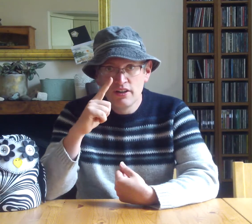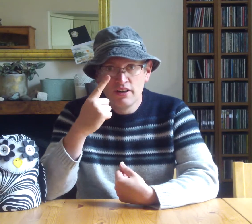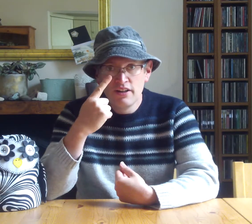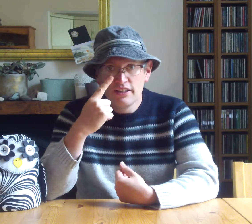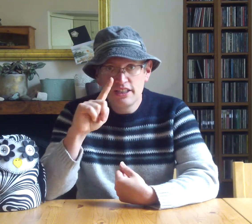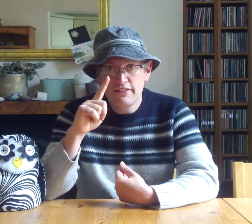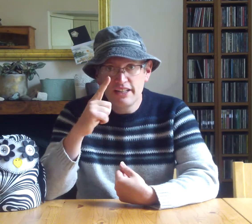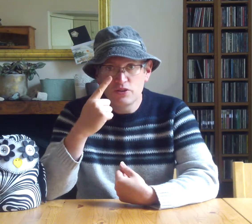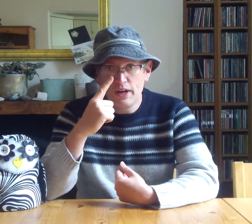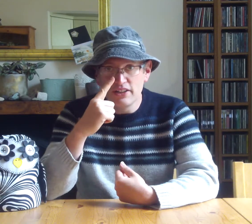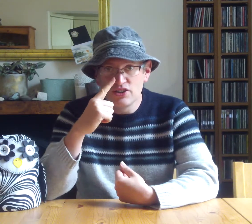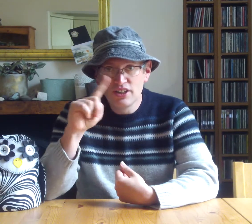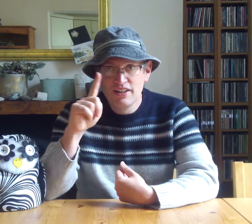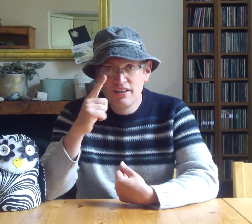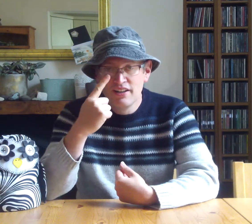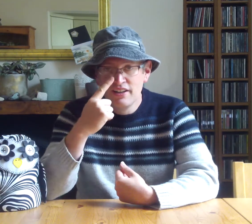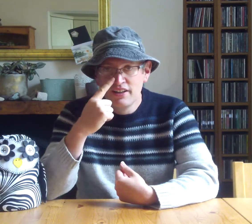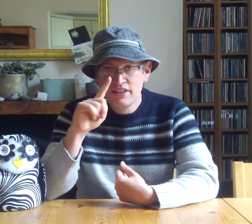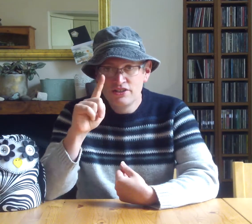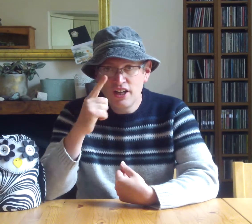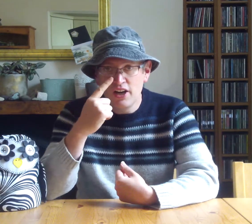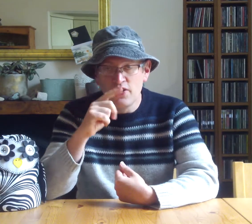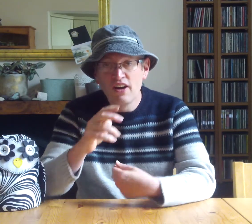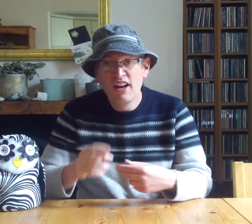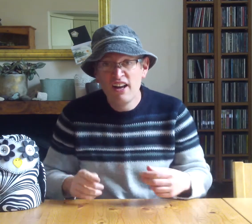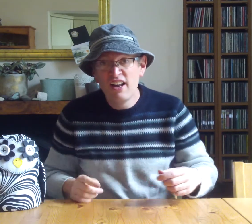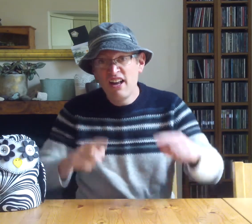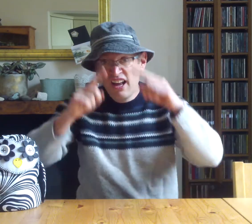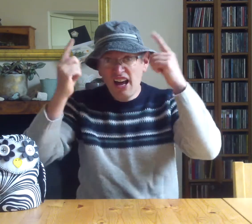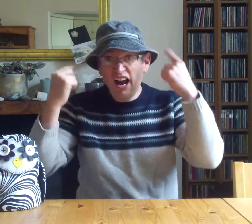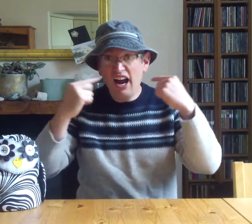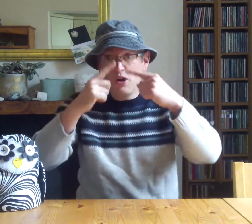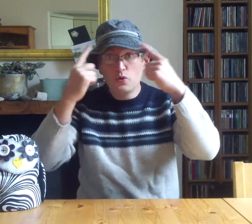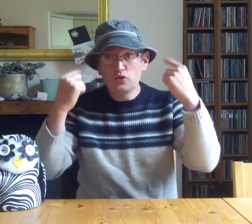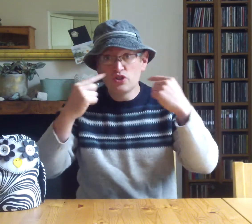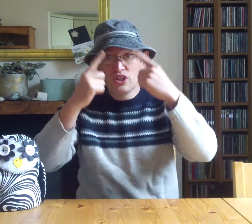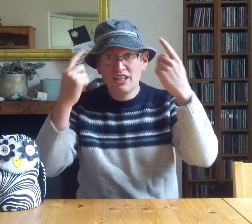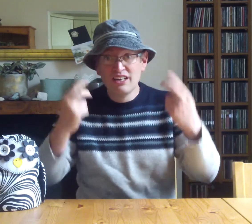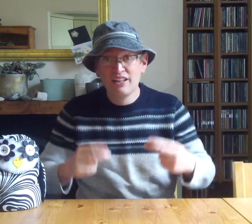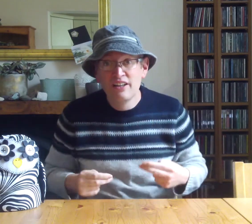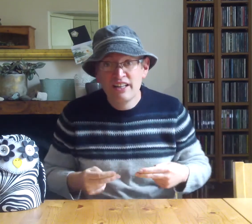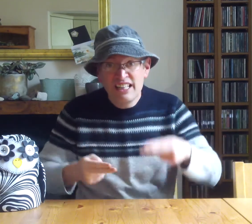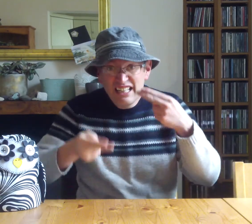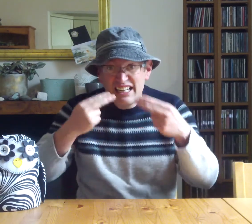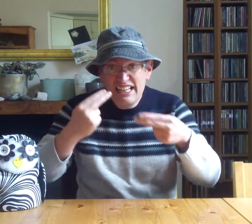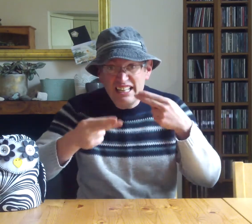Giving it a twitch. So owls eat.